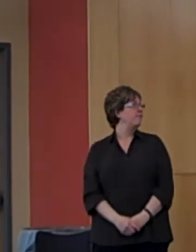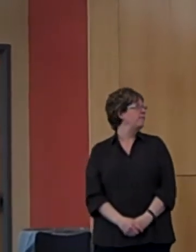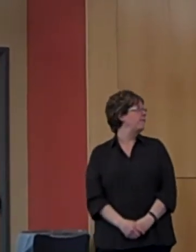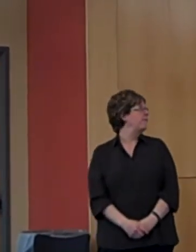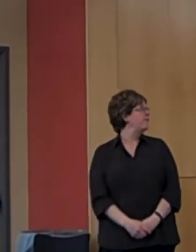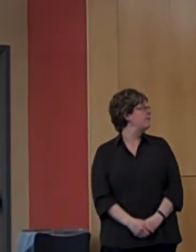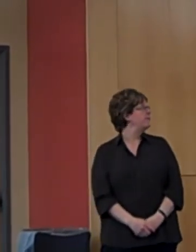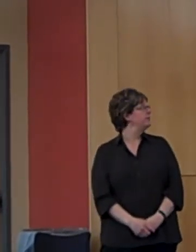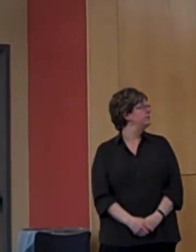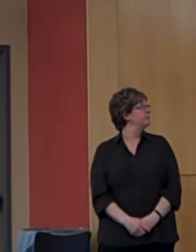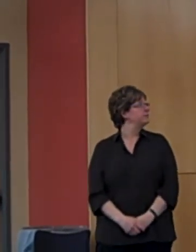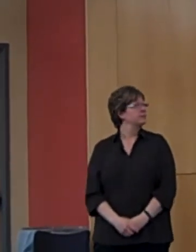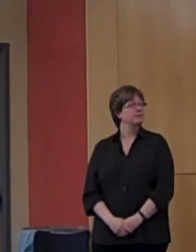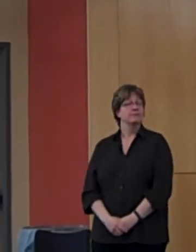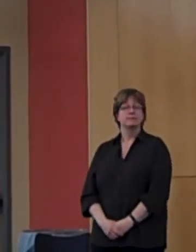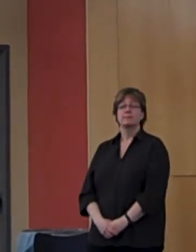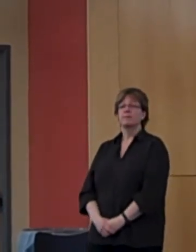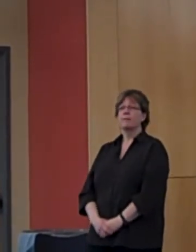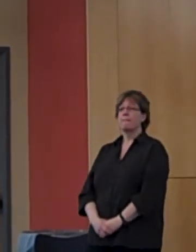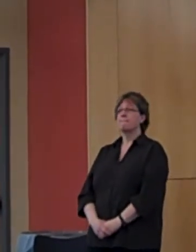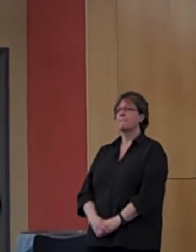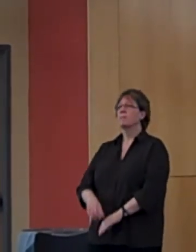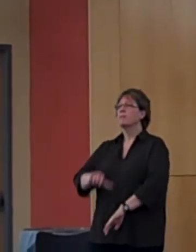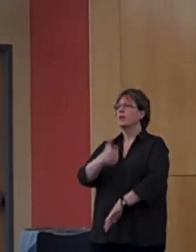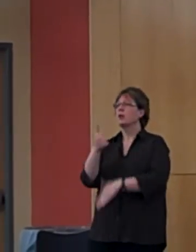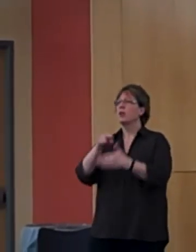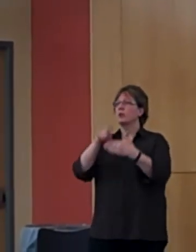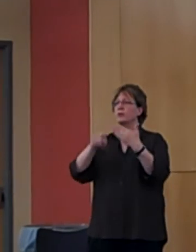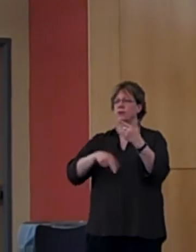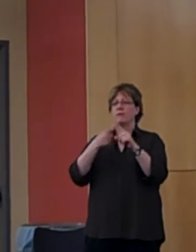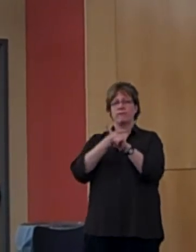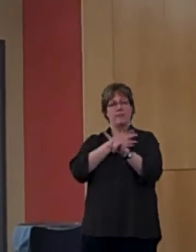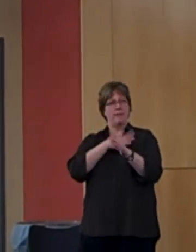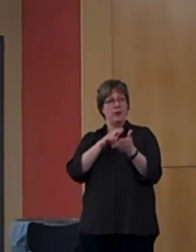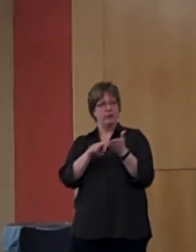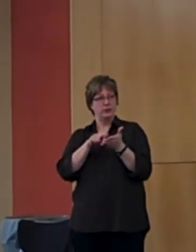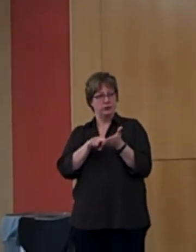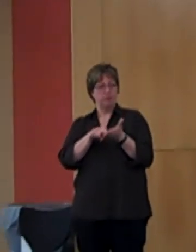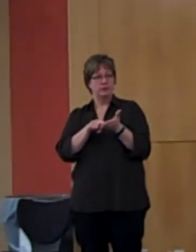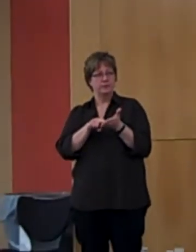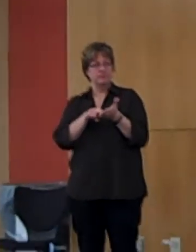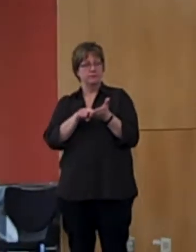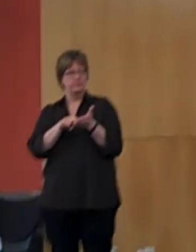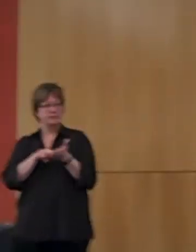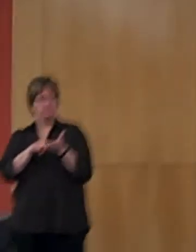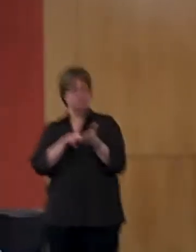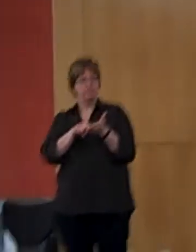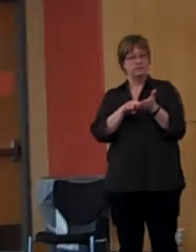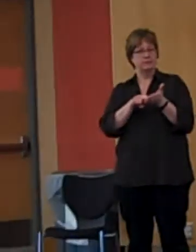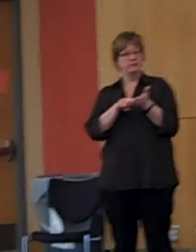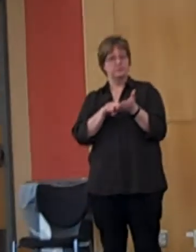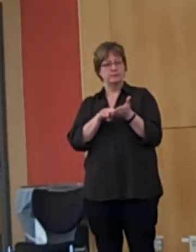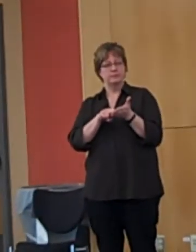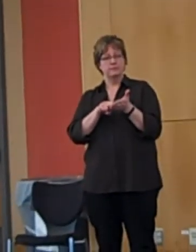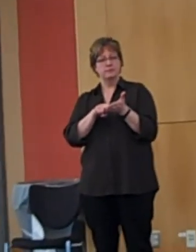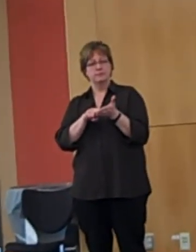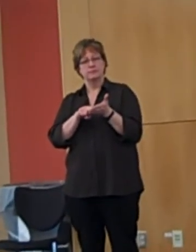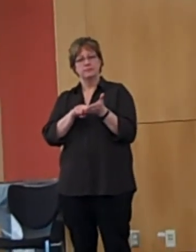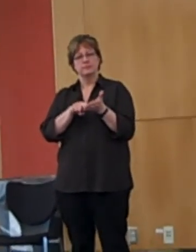Another equally important outcome of this capstone analysis was the result of an examination of the efficacy of a